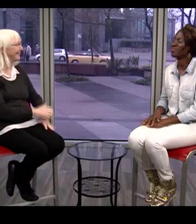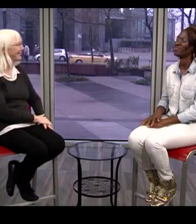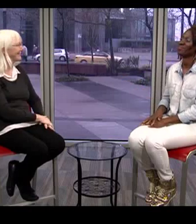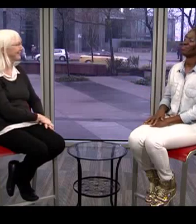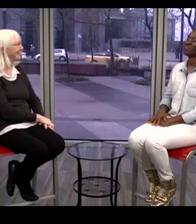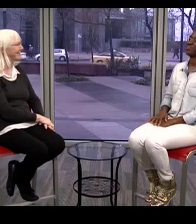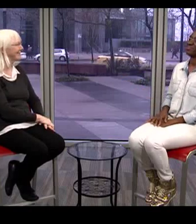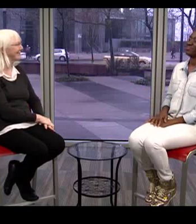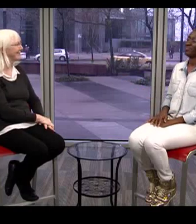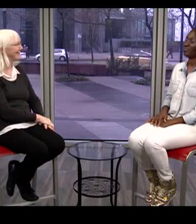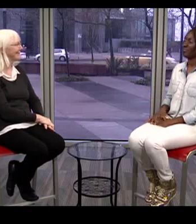great, thanks.